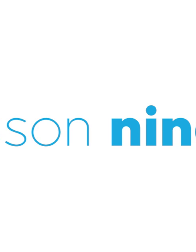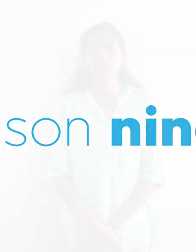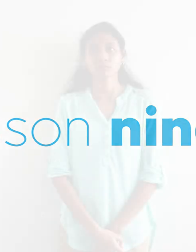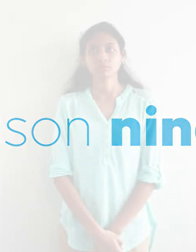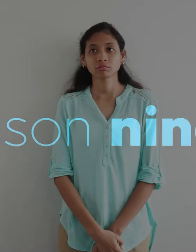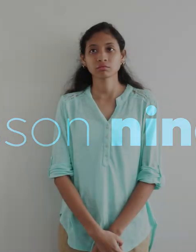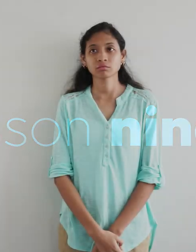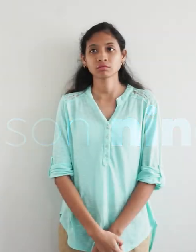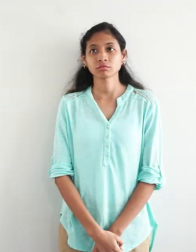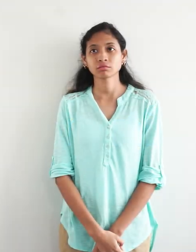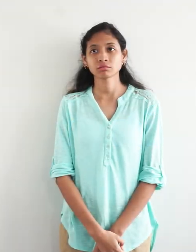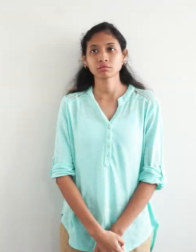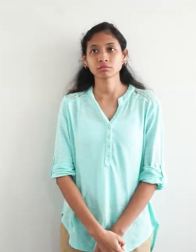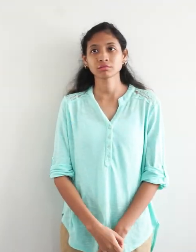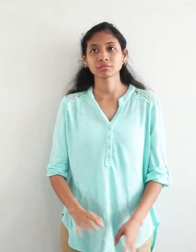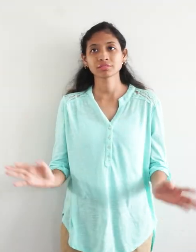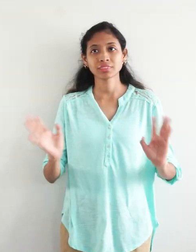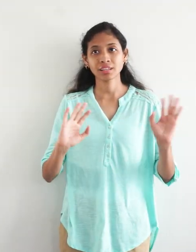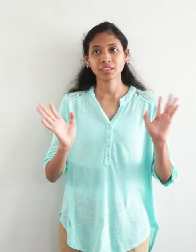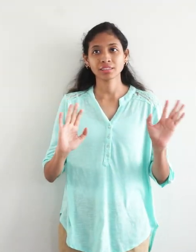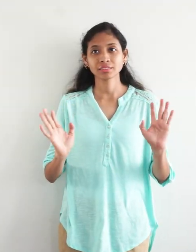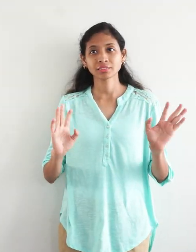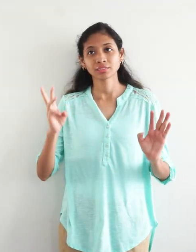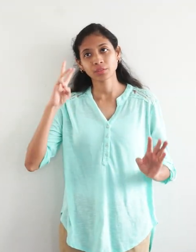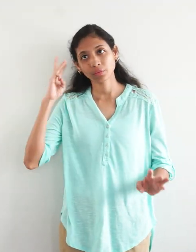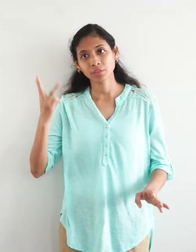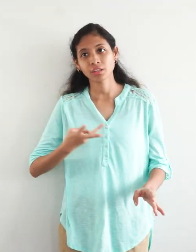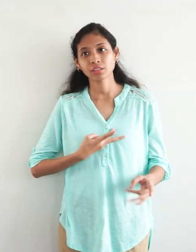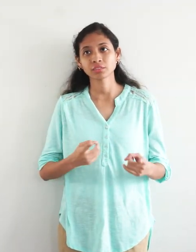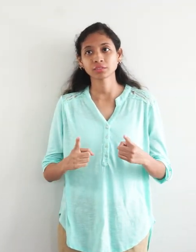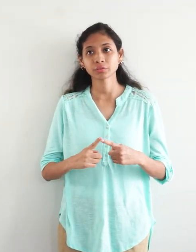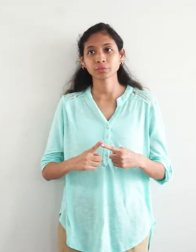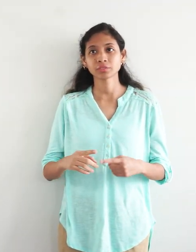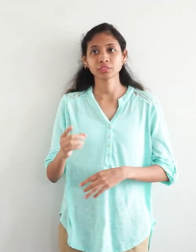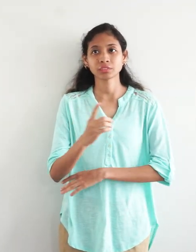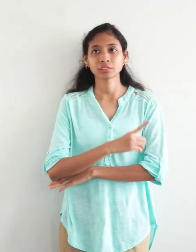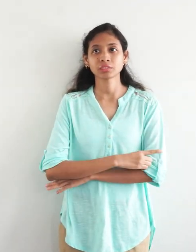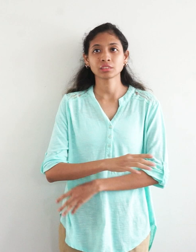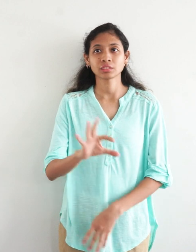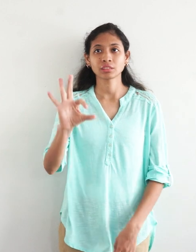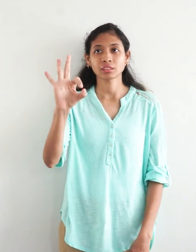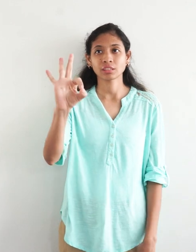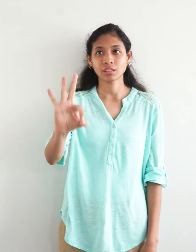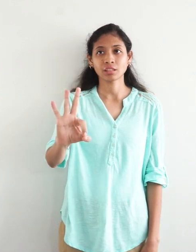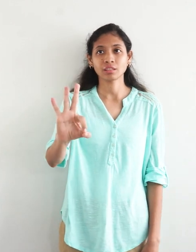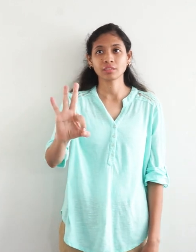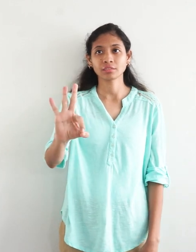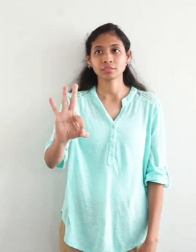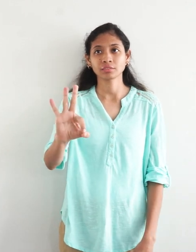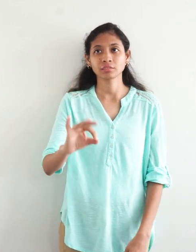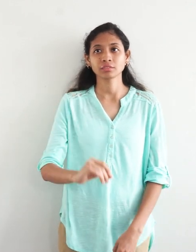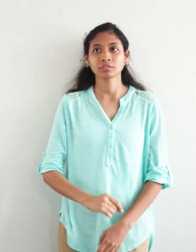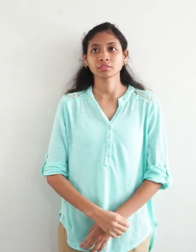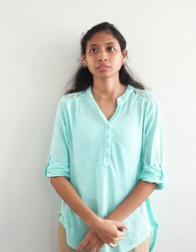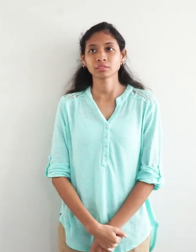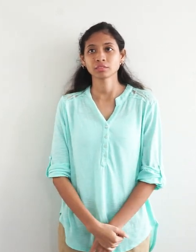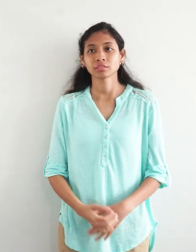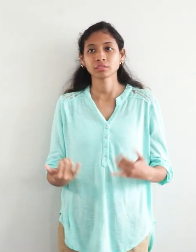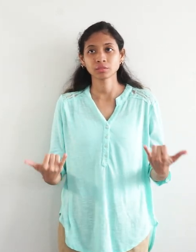Hi. Welcome to Day 9. Today we